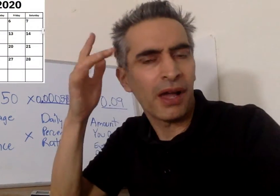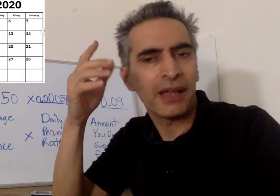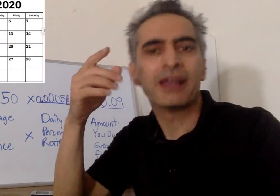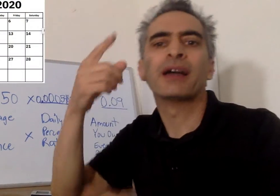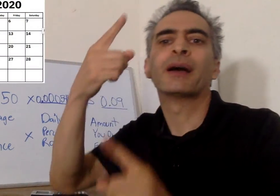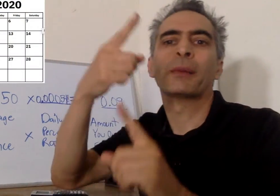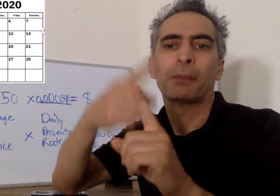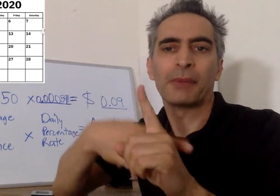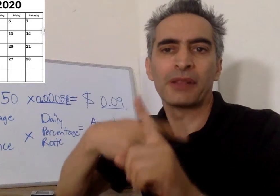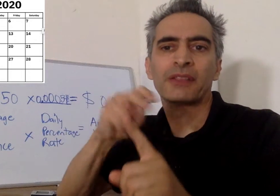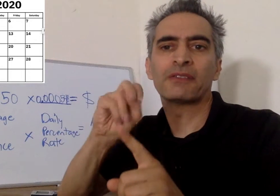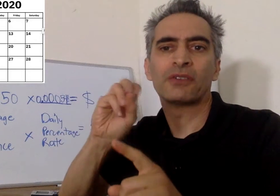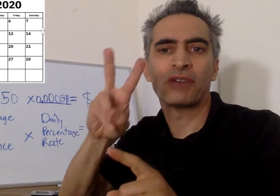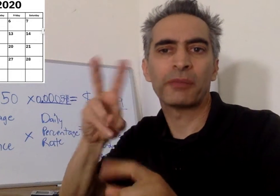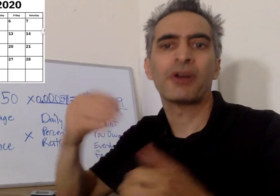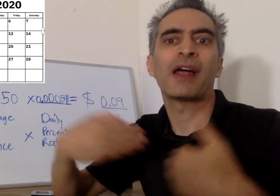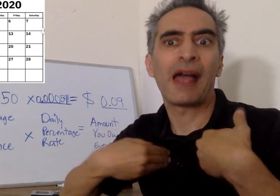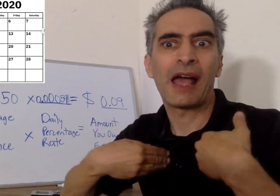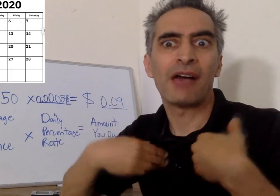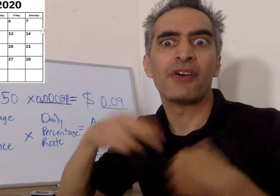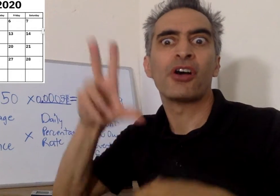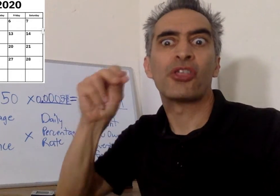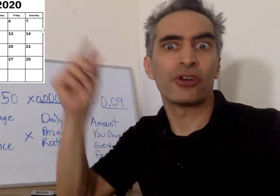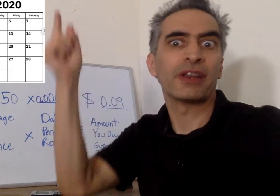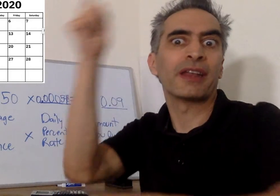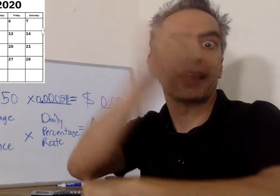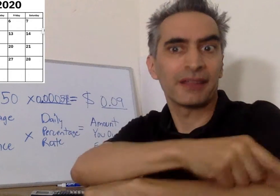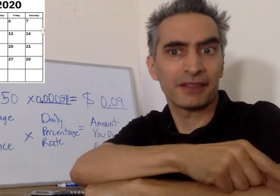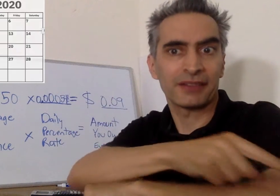because in the month of November, there's 30 days.